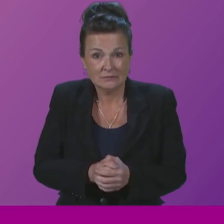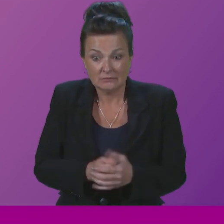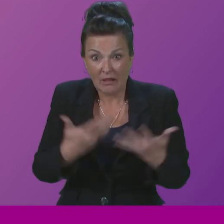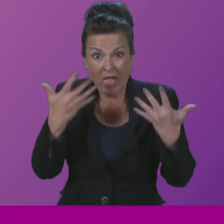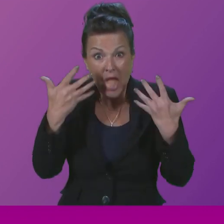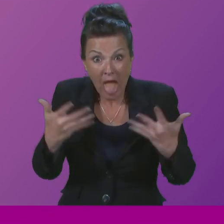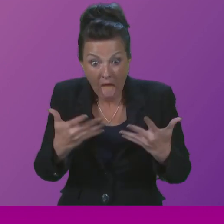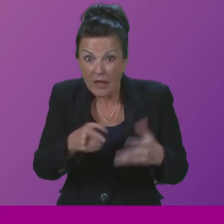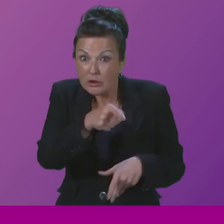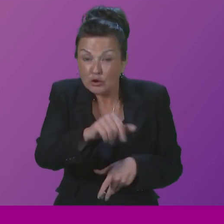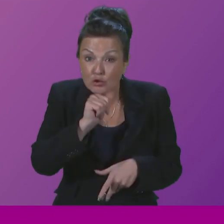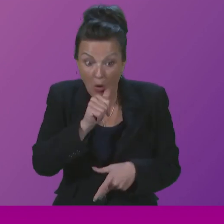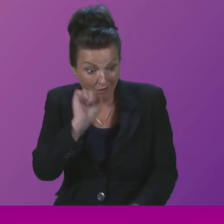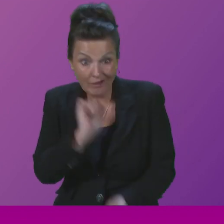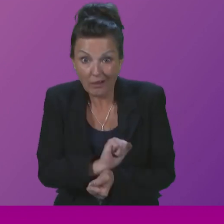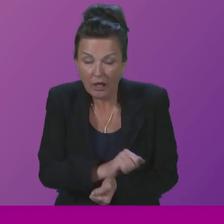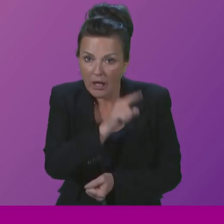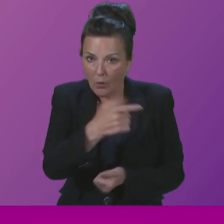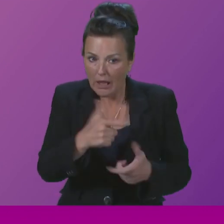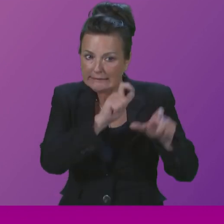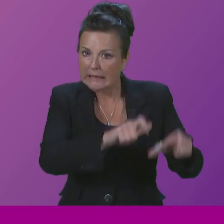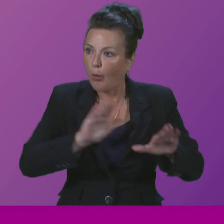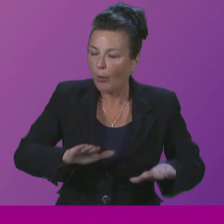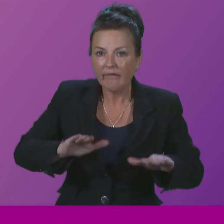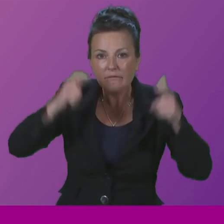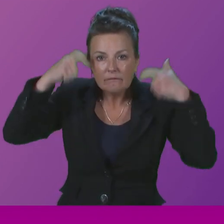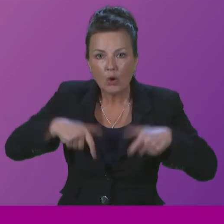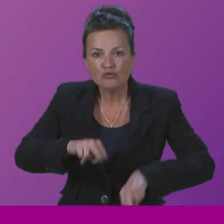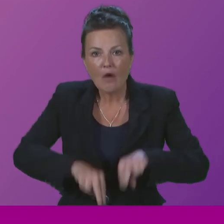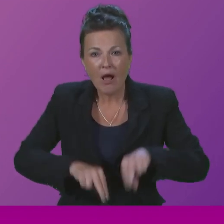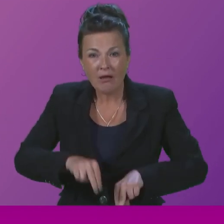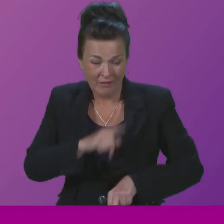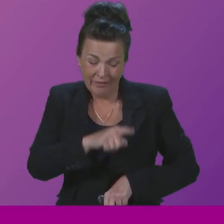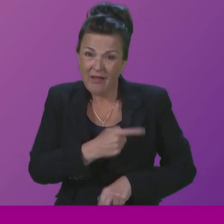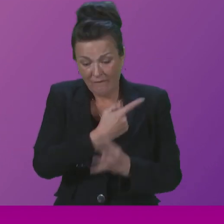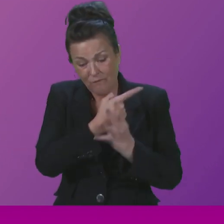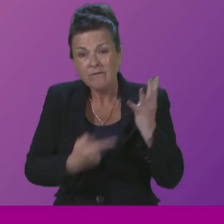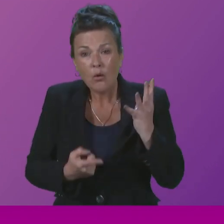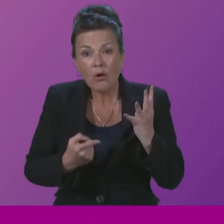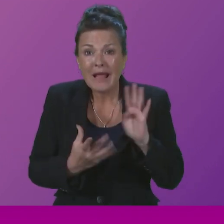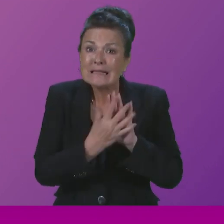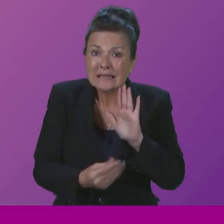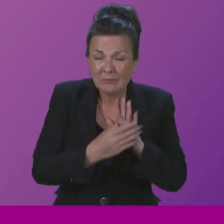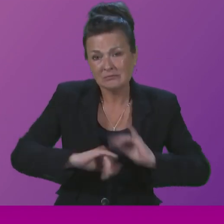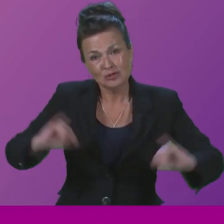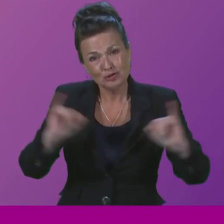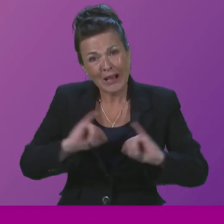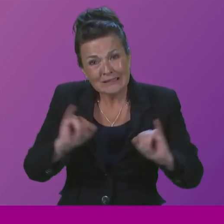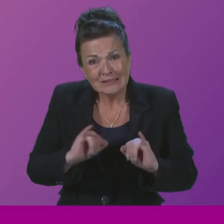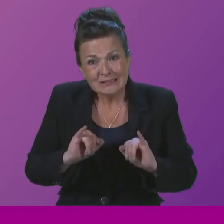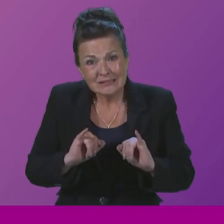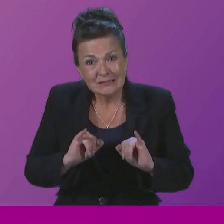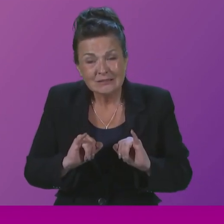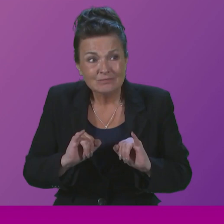convicted. He was on remand. And these are just the tragic suicides in prisons. Where do I start with the overdoses,